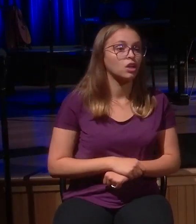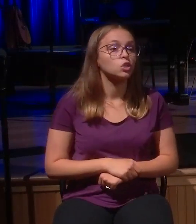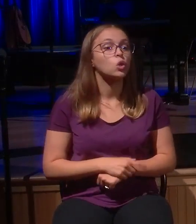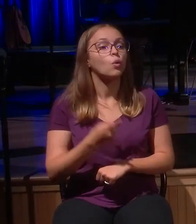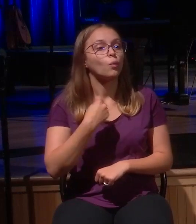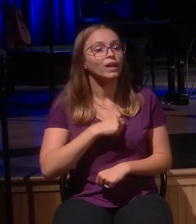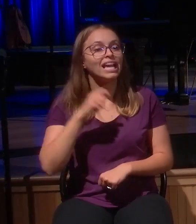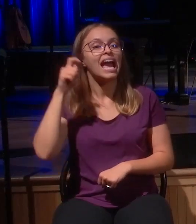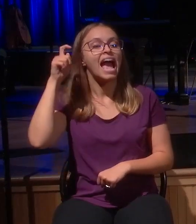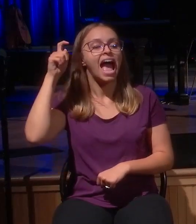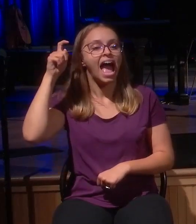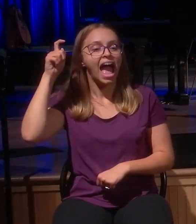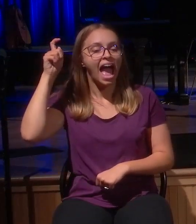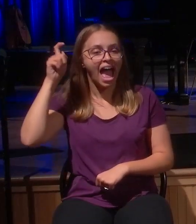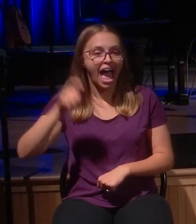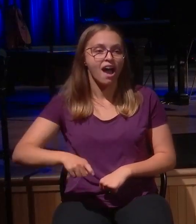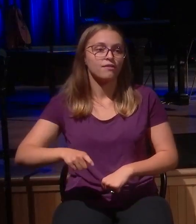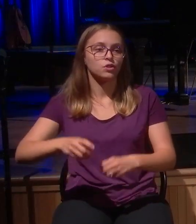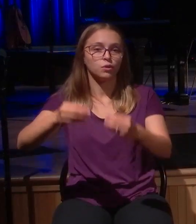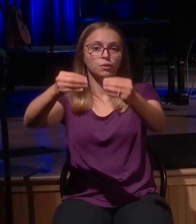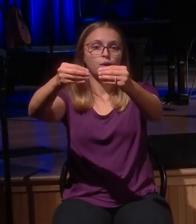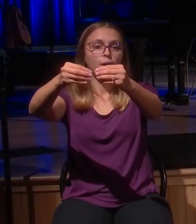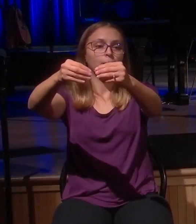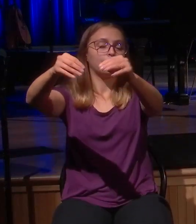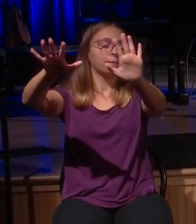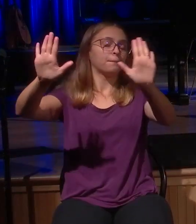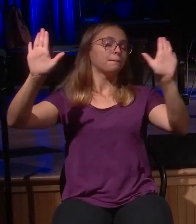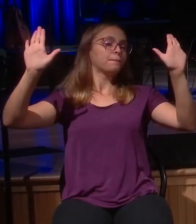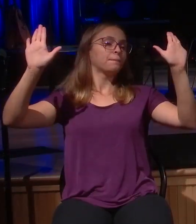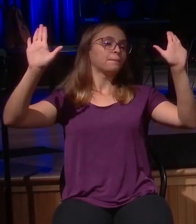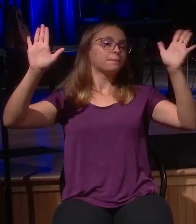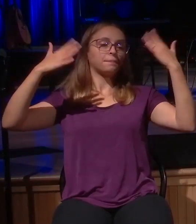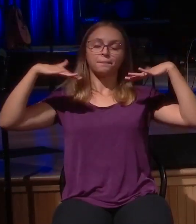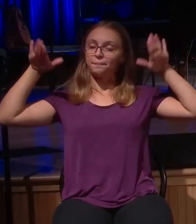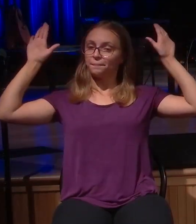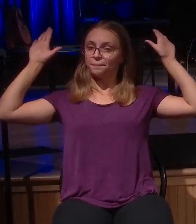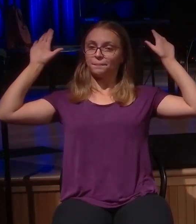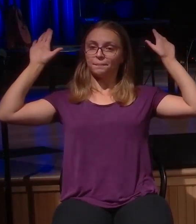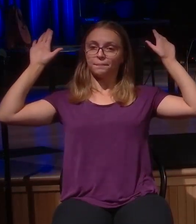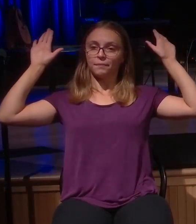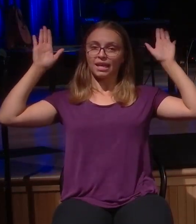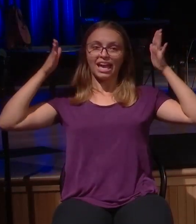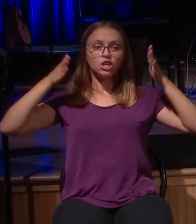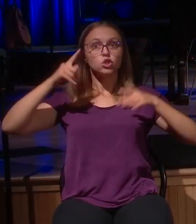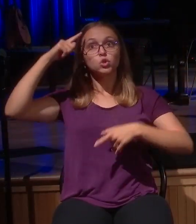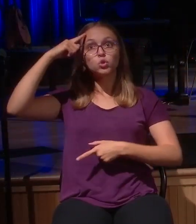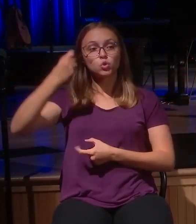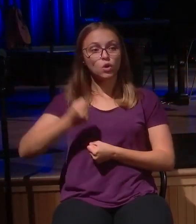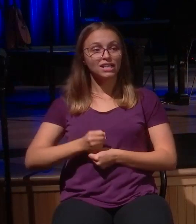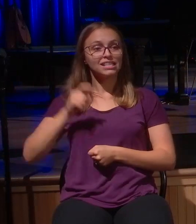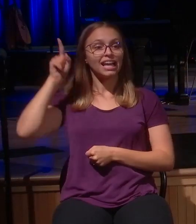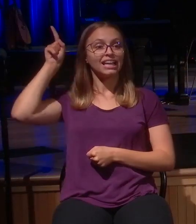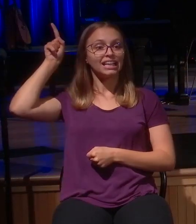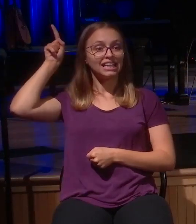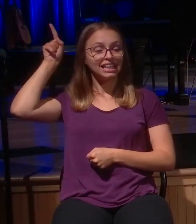We trust our Father in heaven. We trust our Father that he will bring them to a point of ruin, to a point of